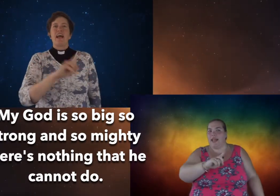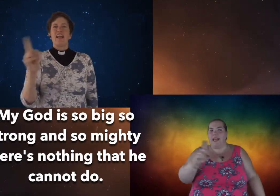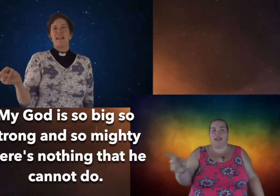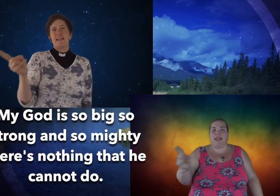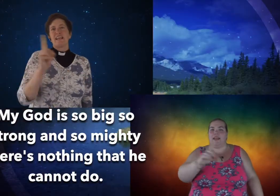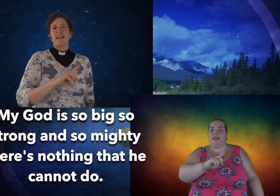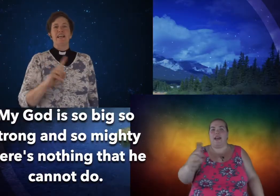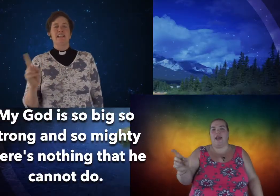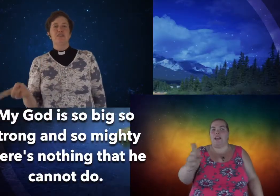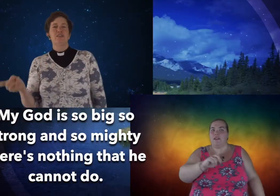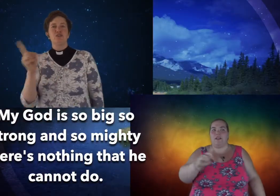he cannot do